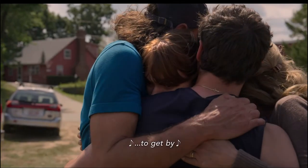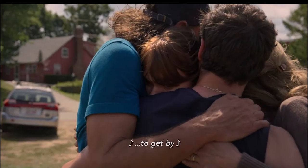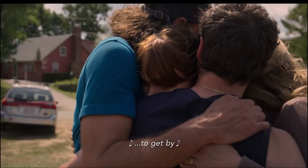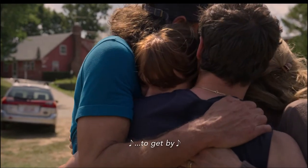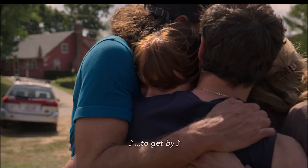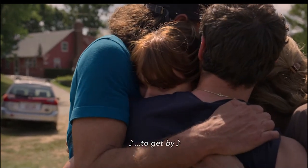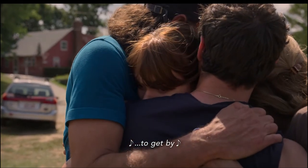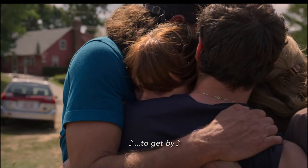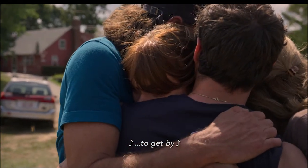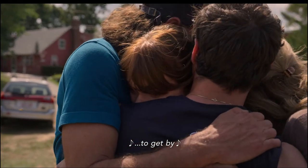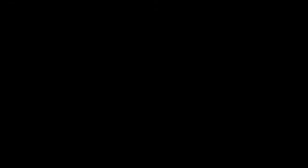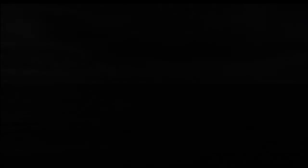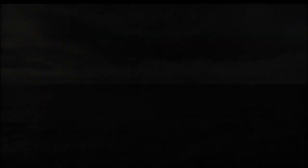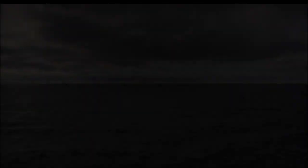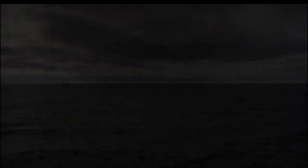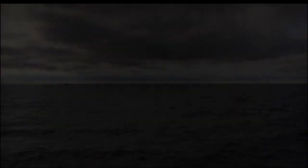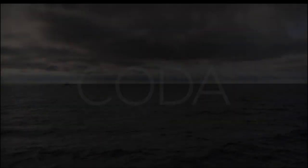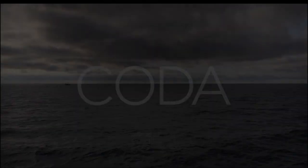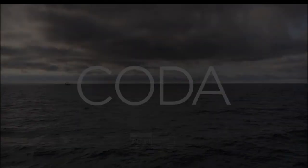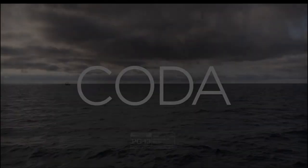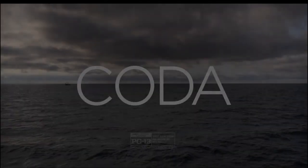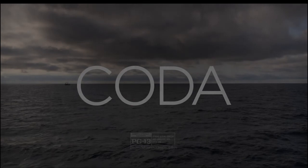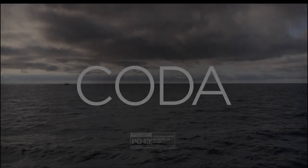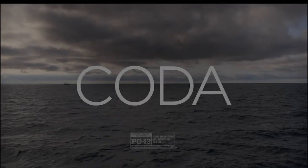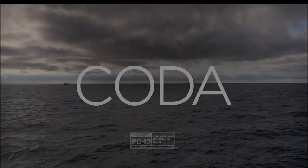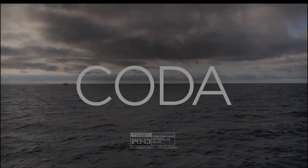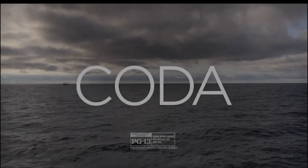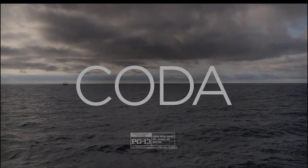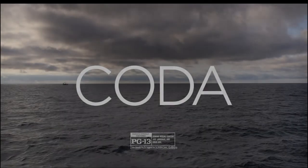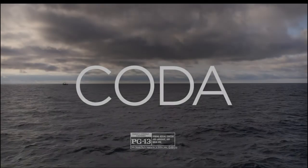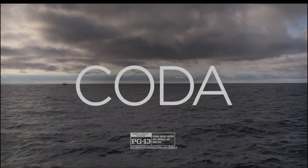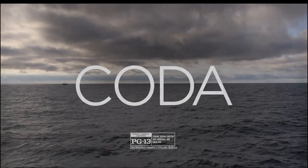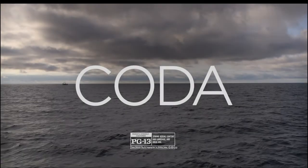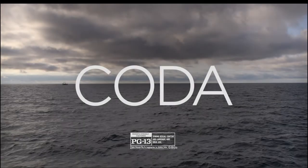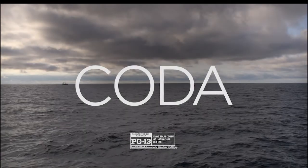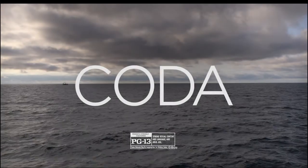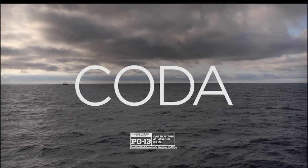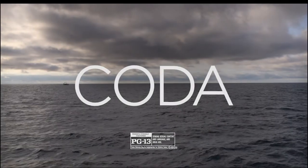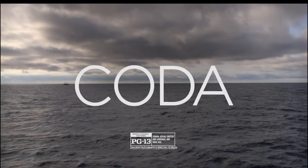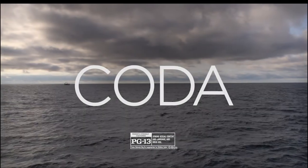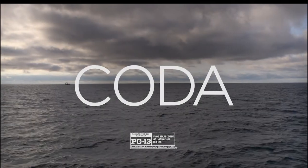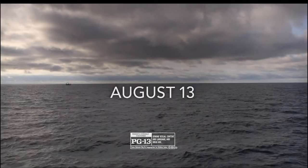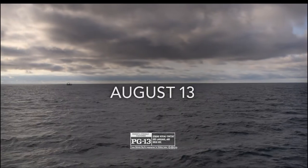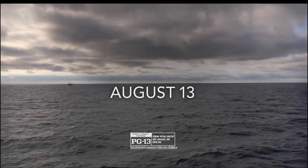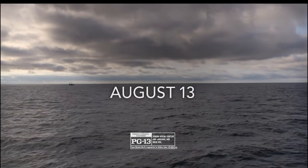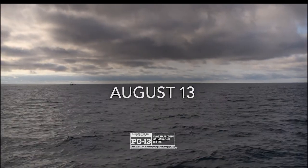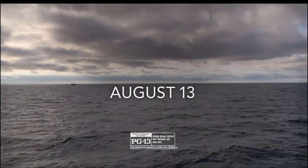at Rated PG-13.